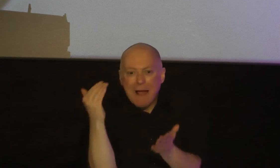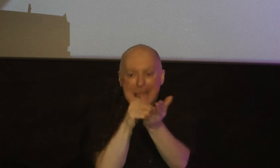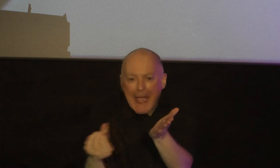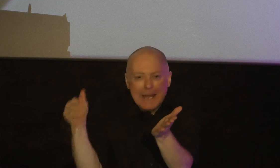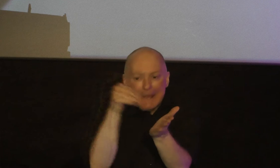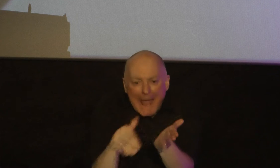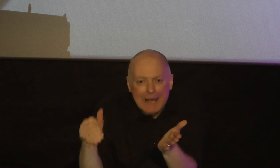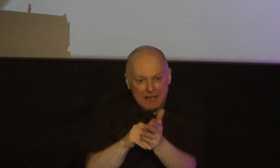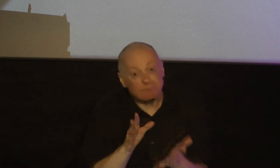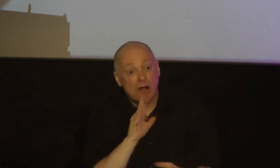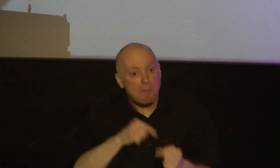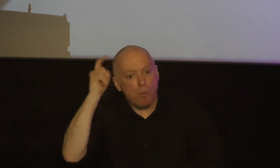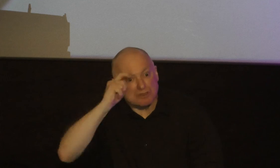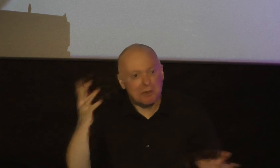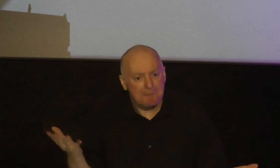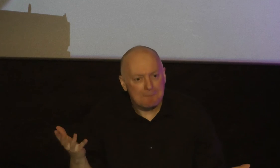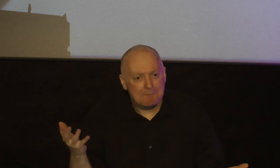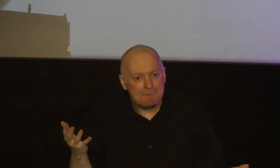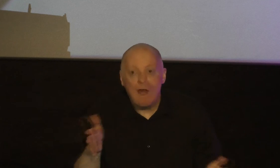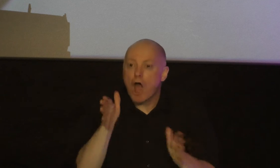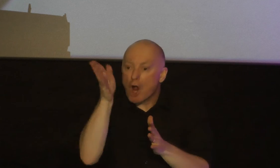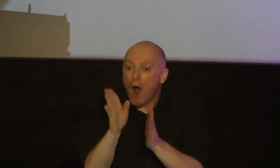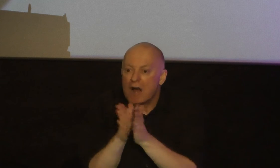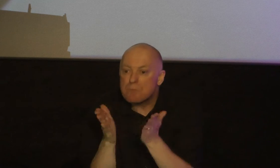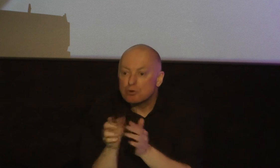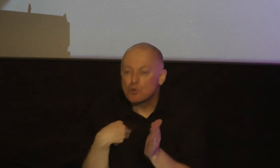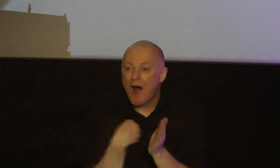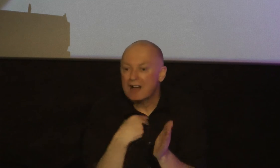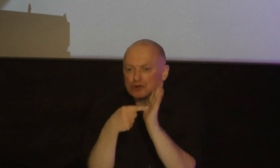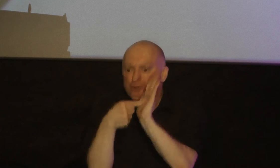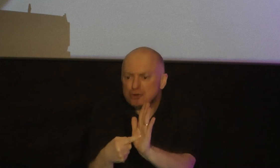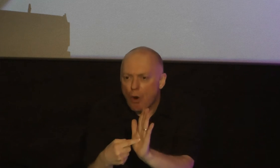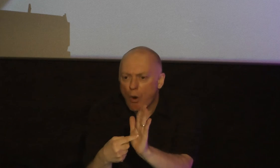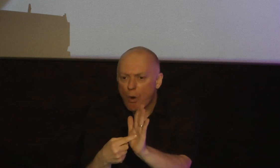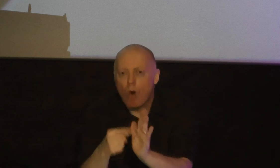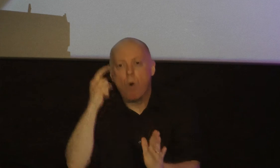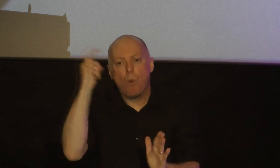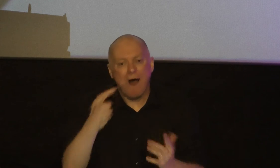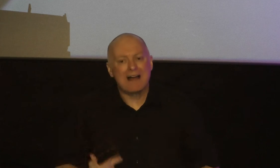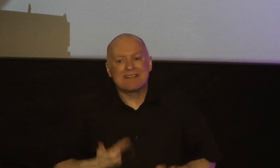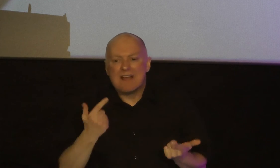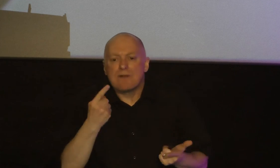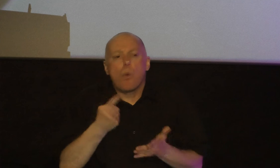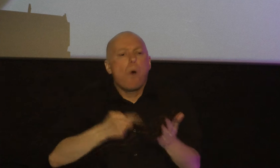literature it's God's book to us to show us what wise living looks like